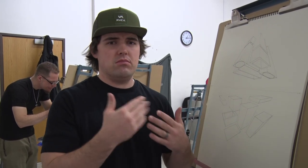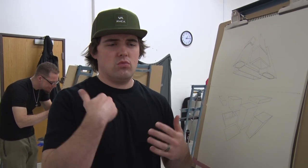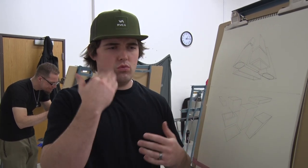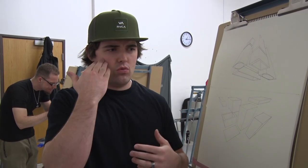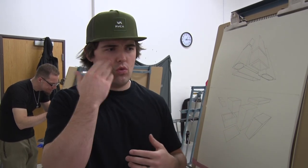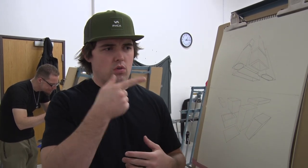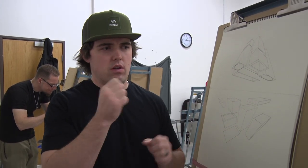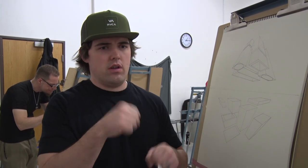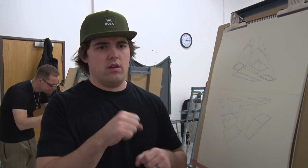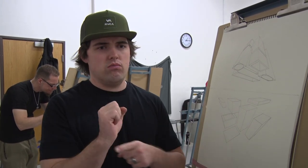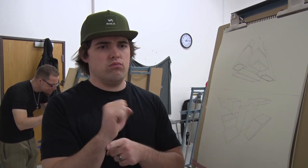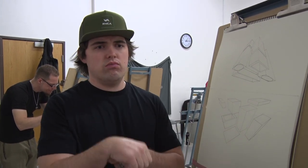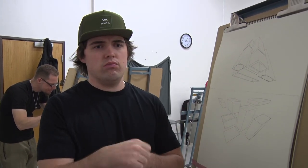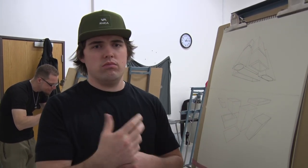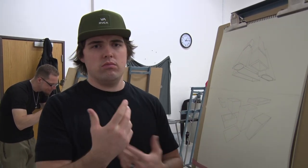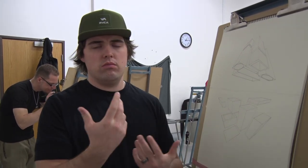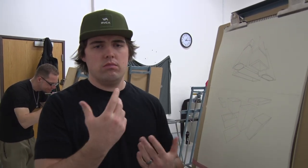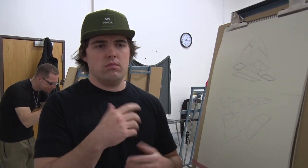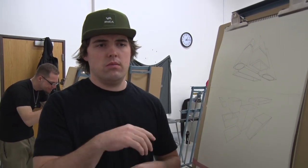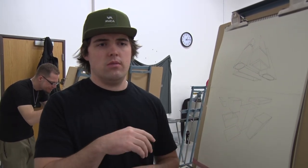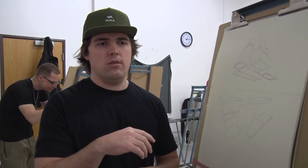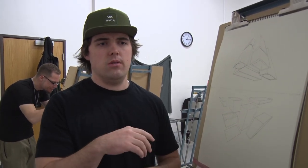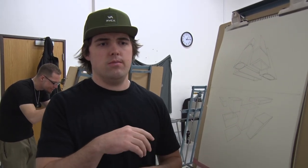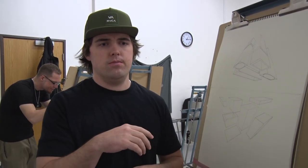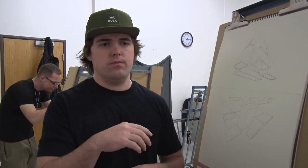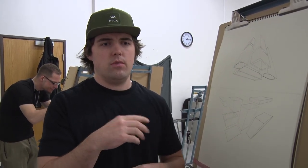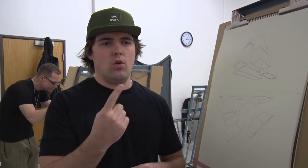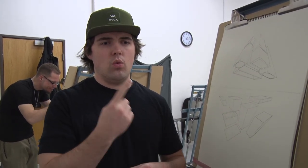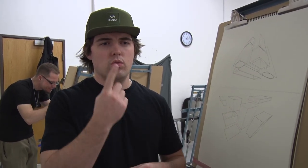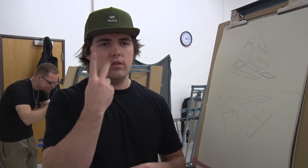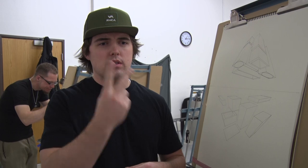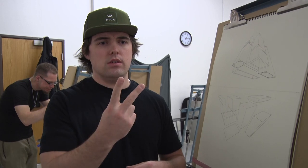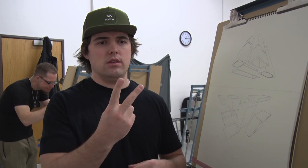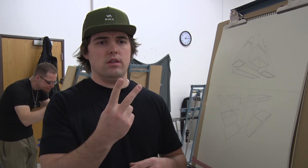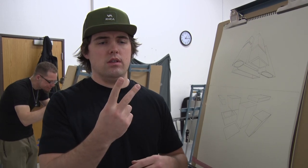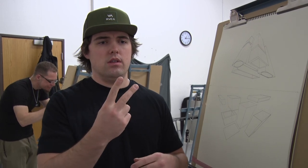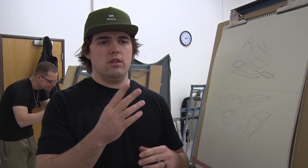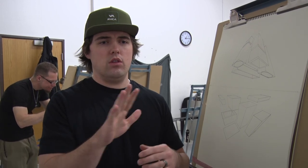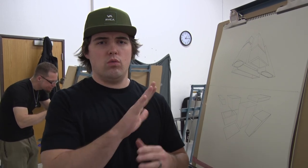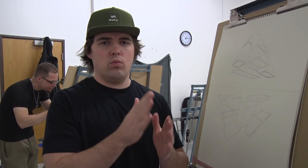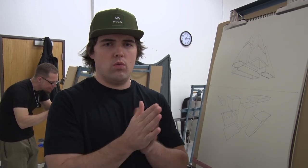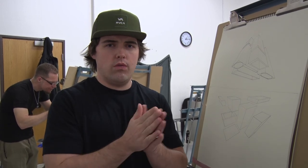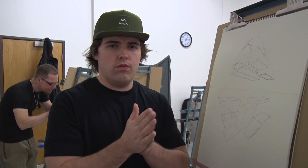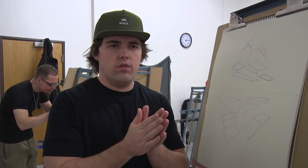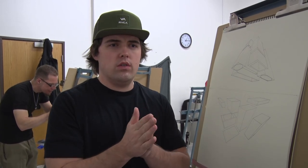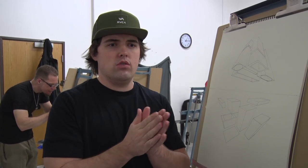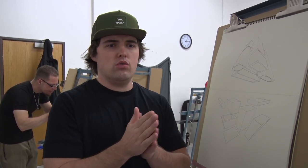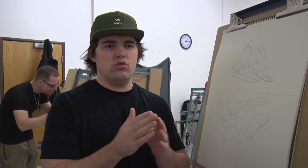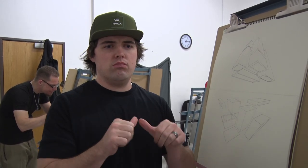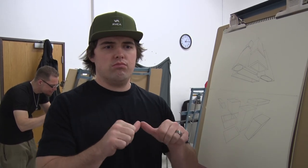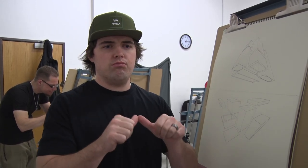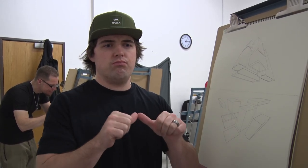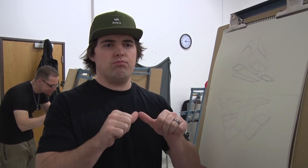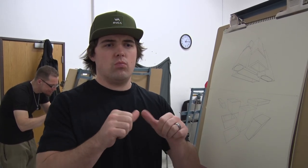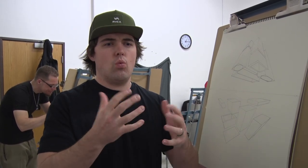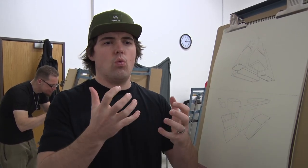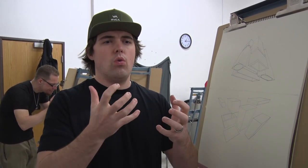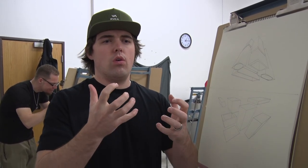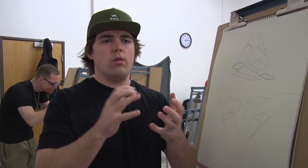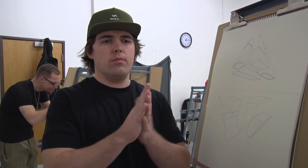continues to improve. I mean, it's not really been a struggle and the motivation